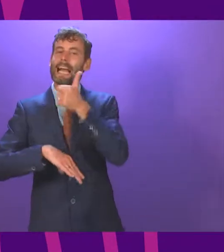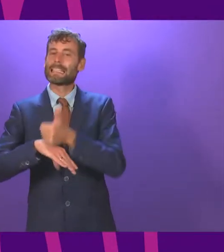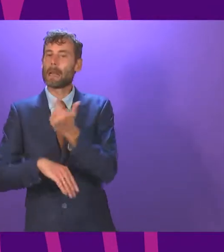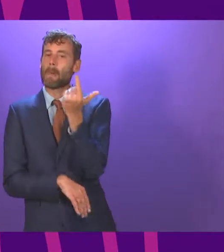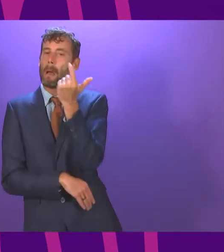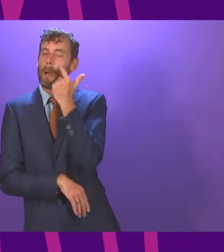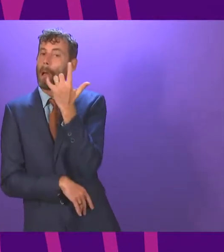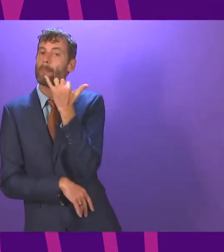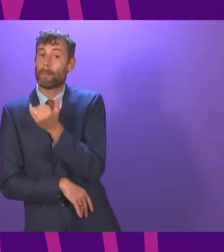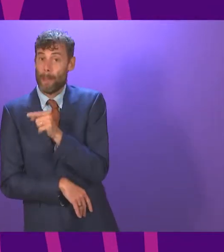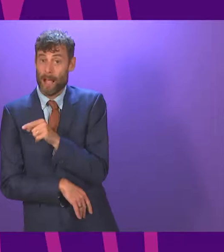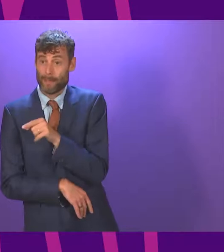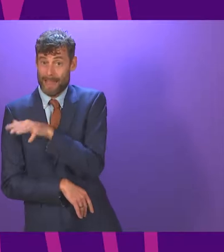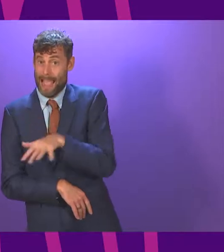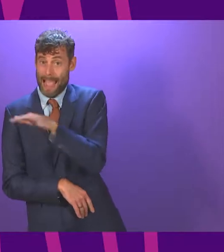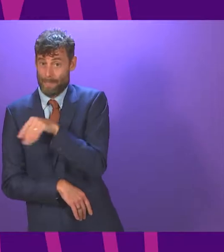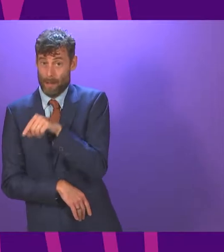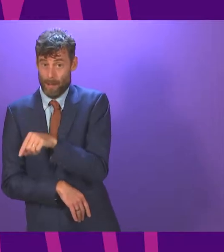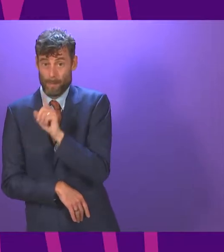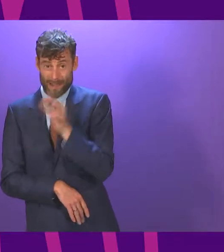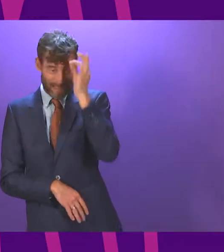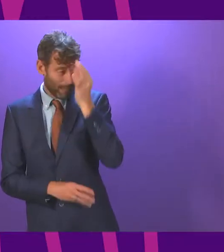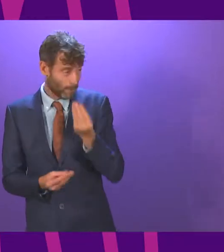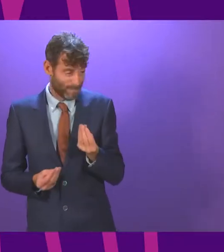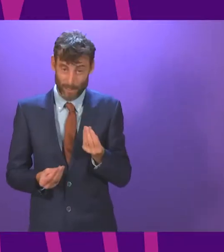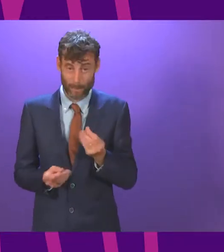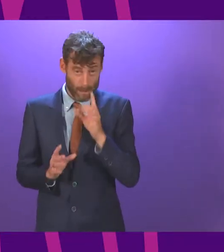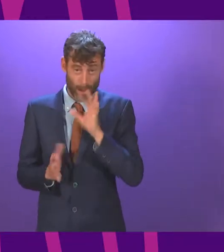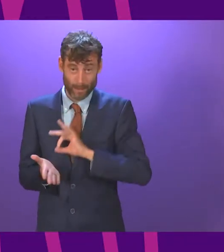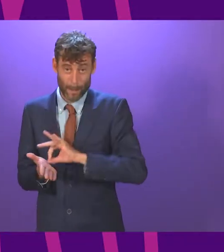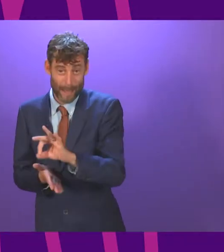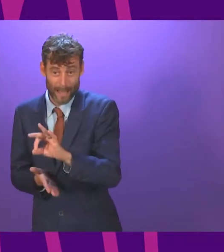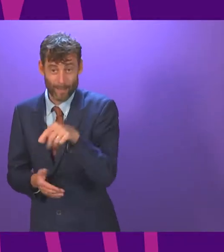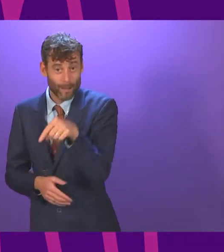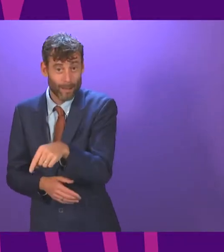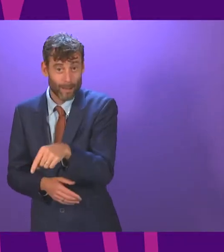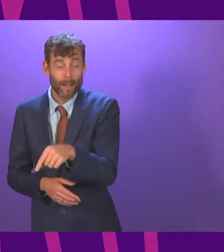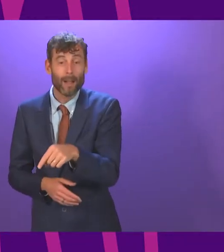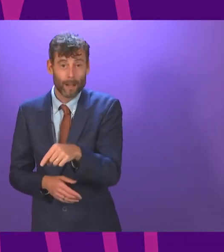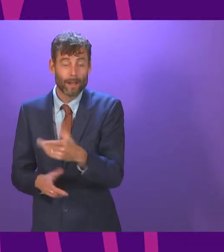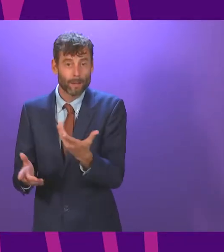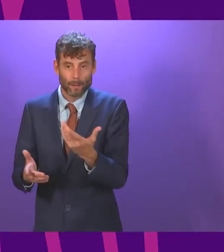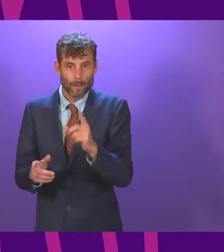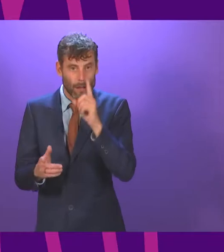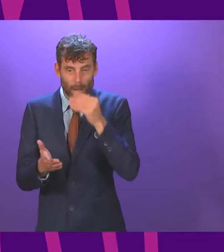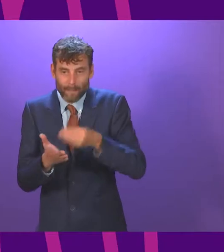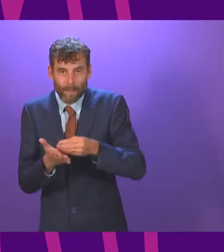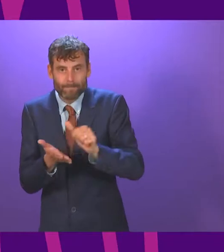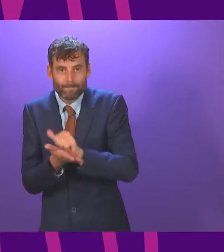are actually on the ground struggling to find funding to support physical activity programmes in schools and communities.